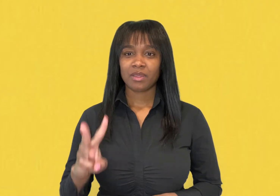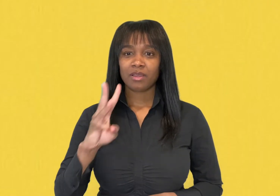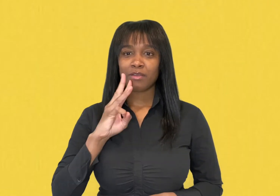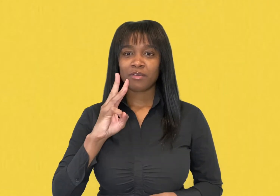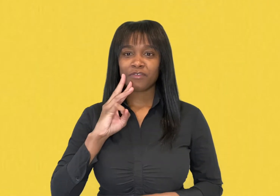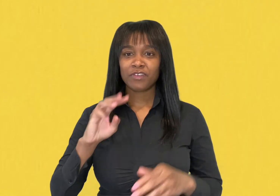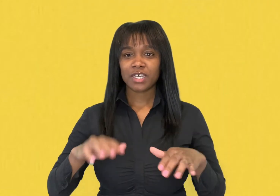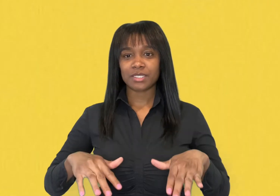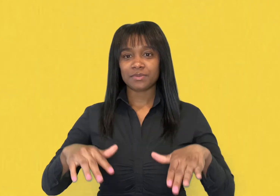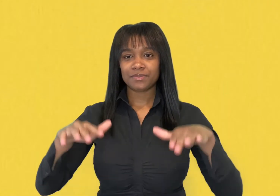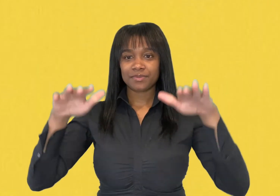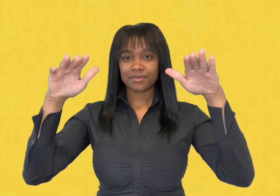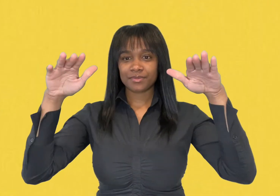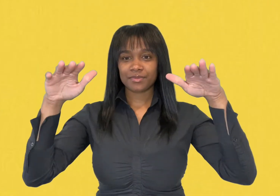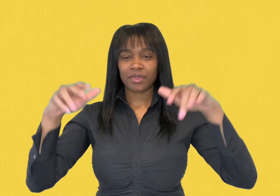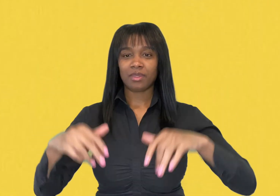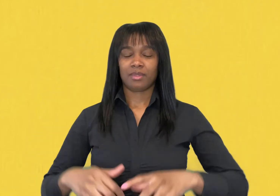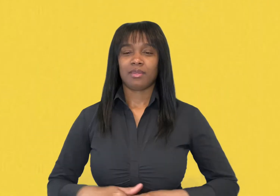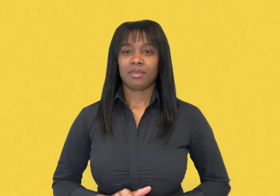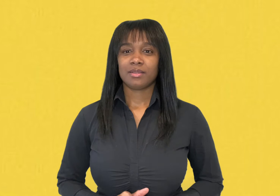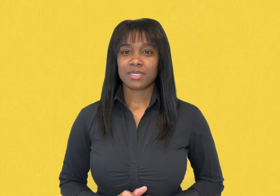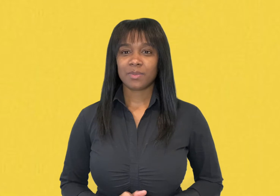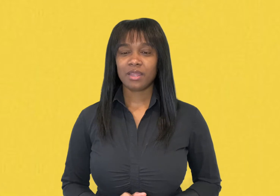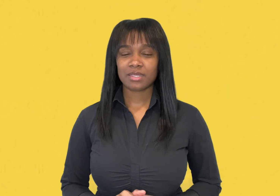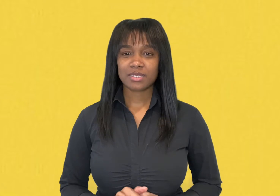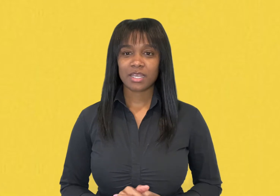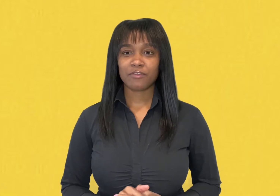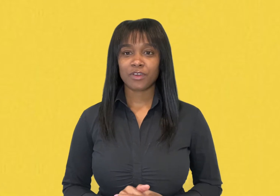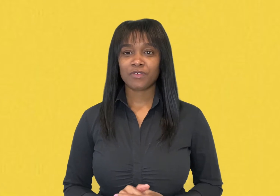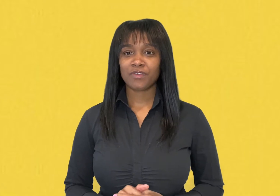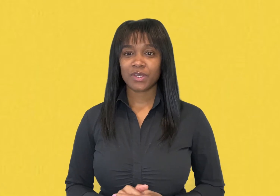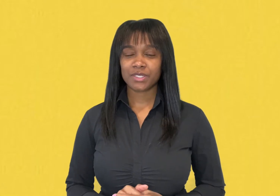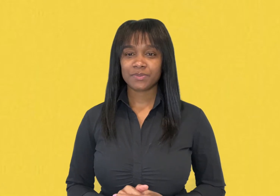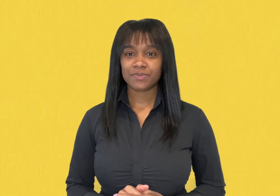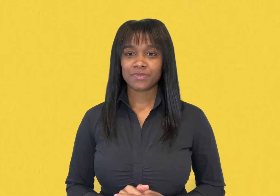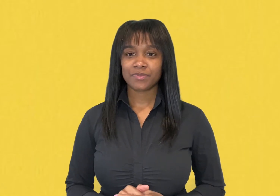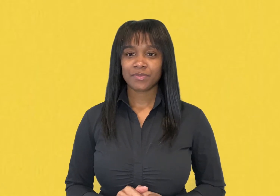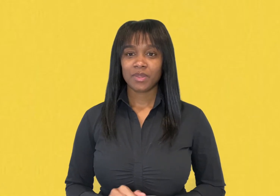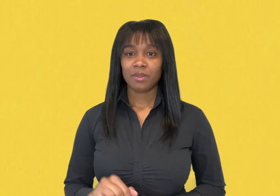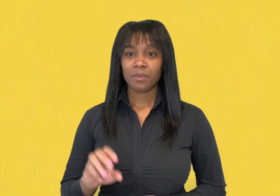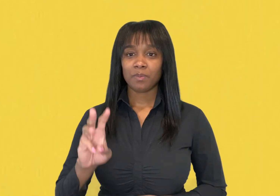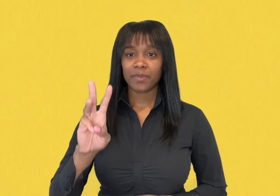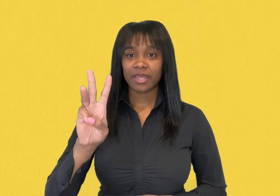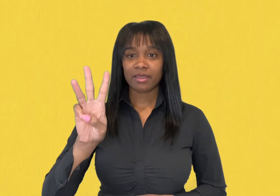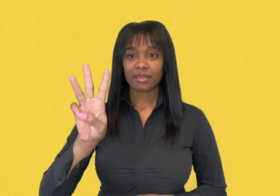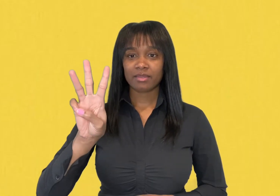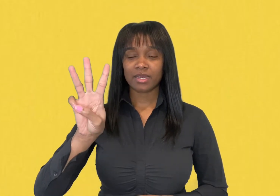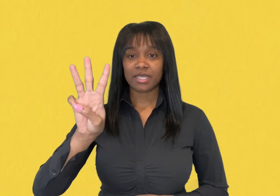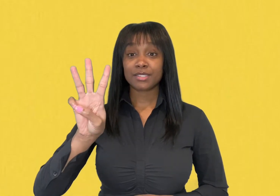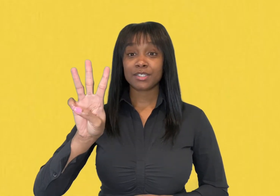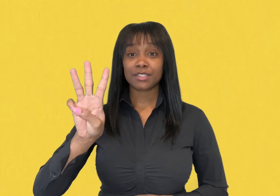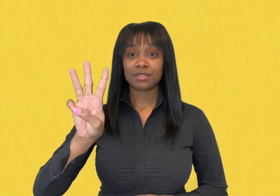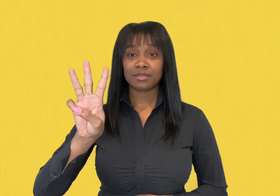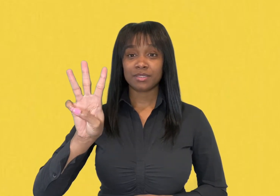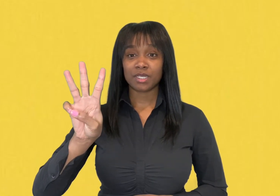Flood. To make the sign for flood, make the letter W.